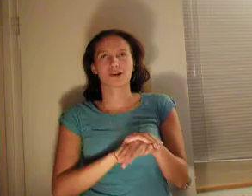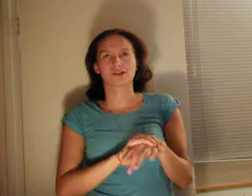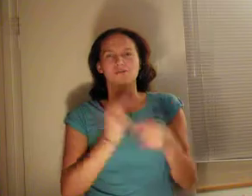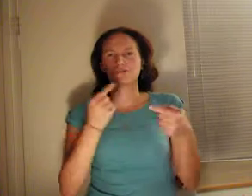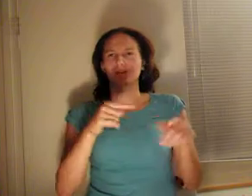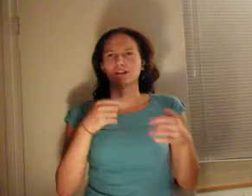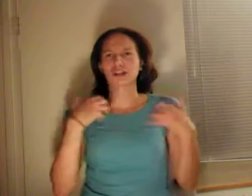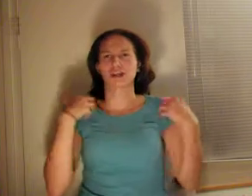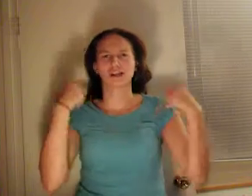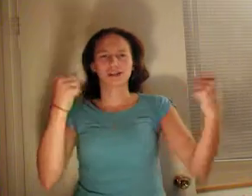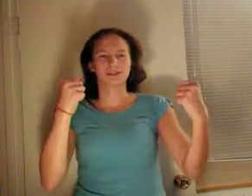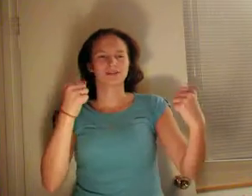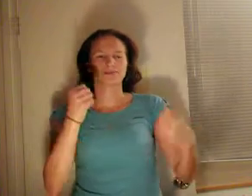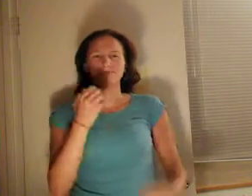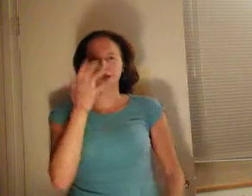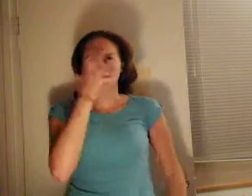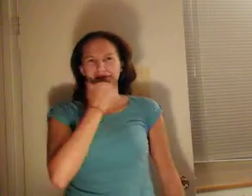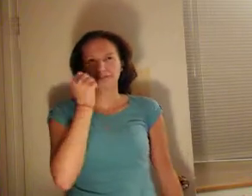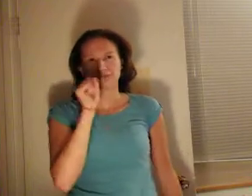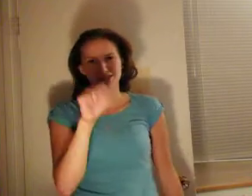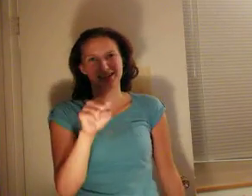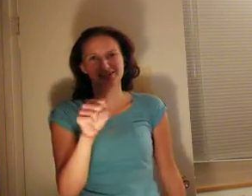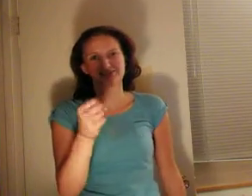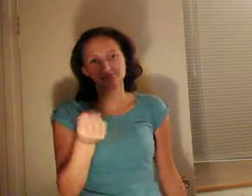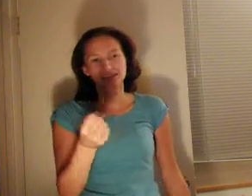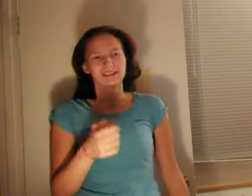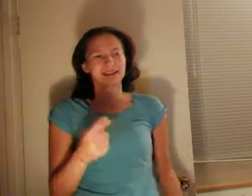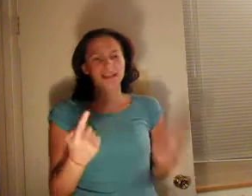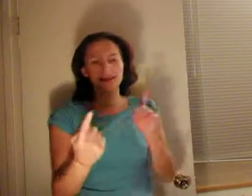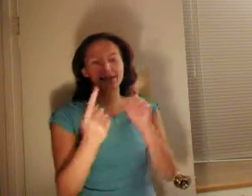ain't that beautiful, meet Virginia,